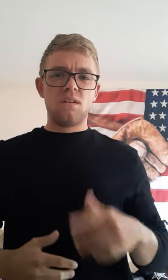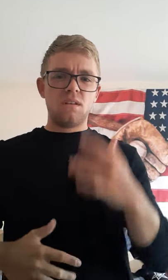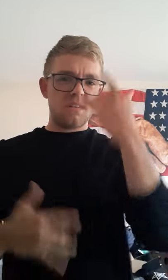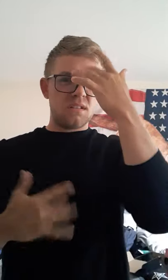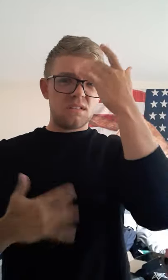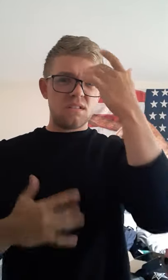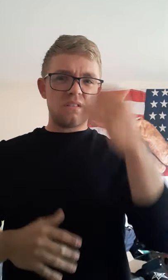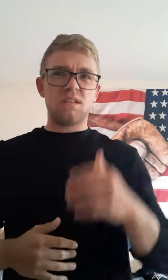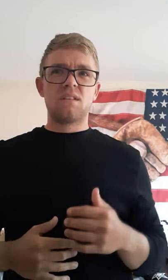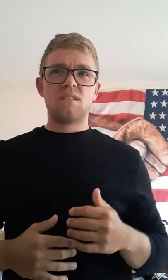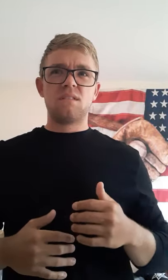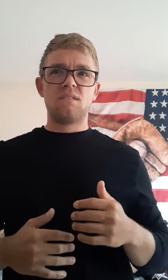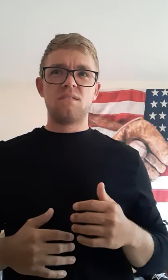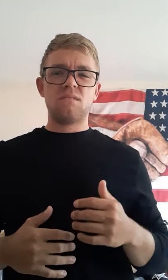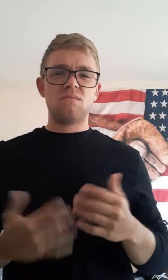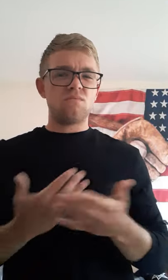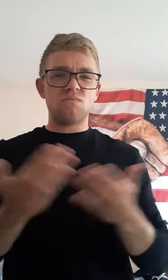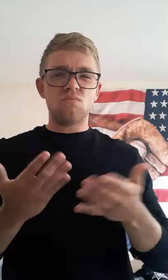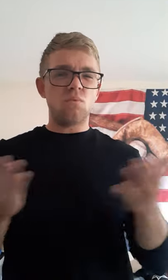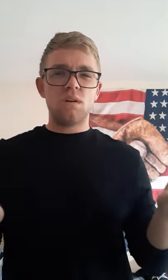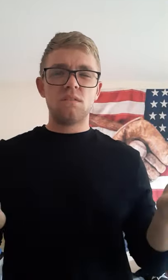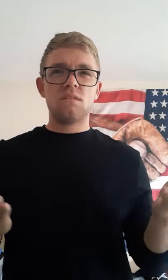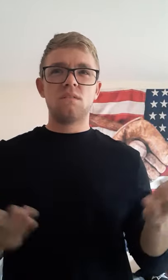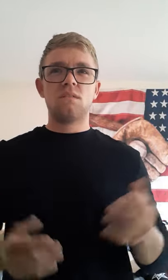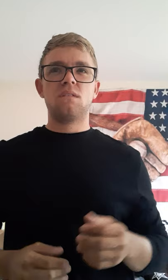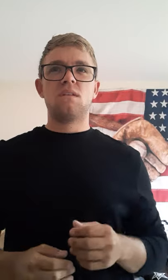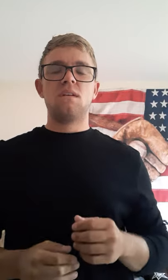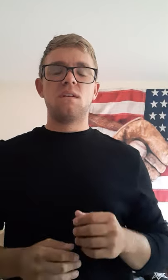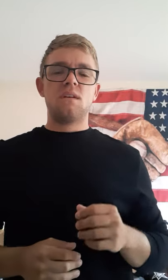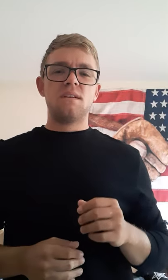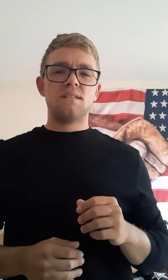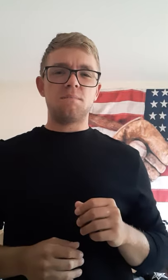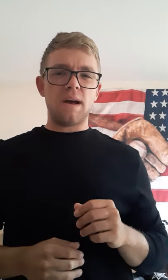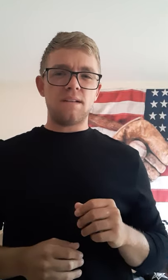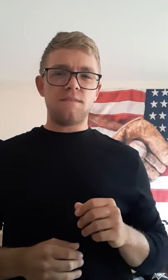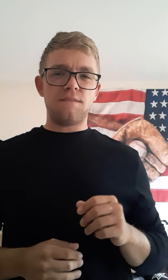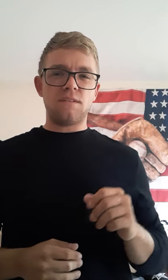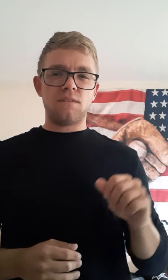sick, what, spotted fever,